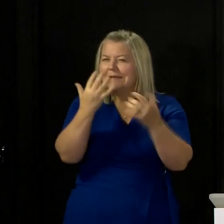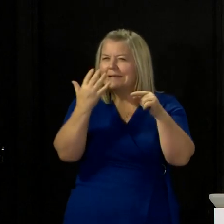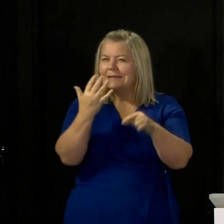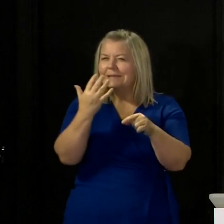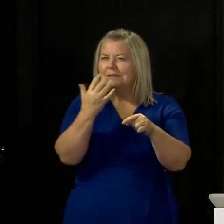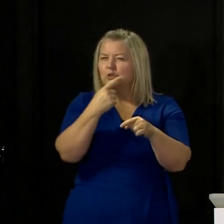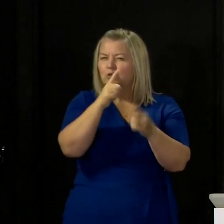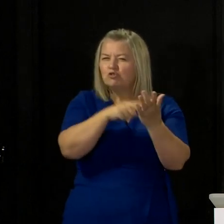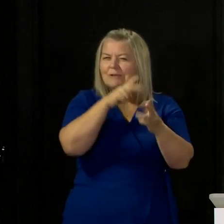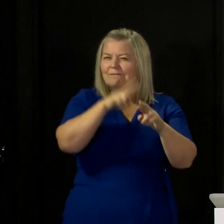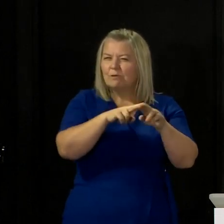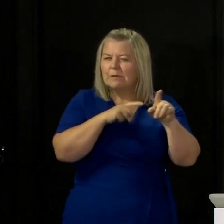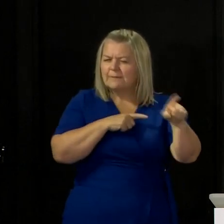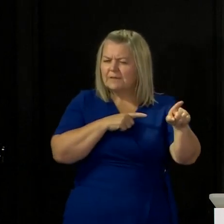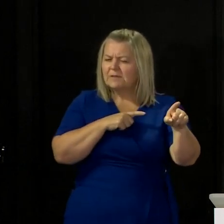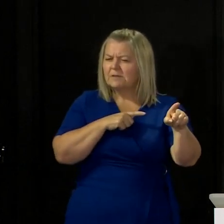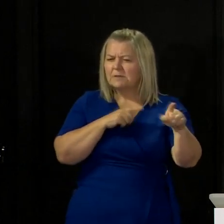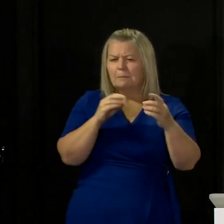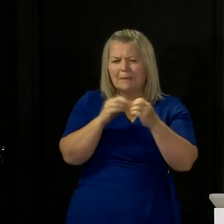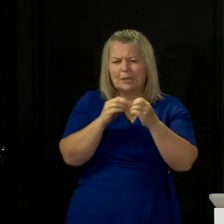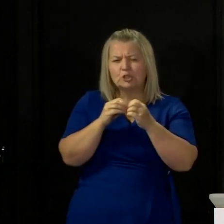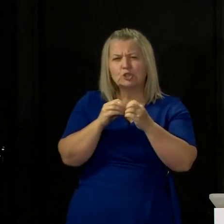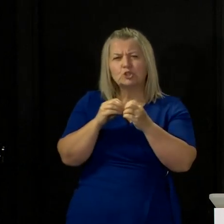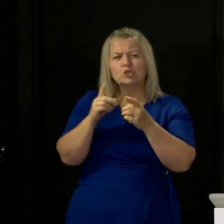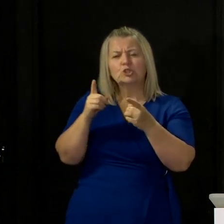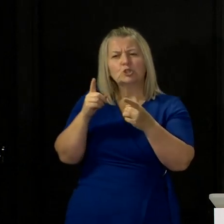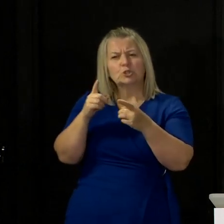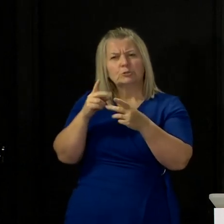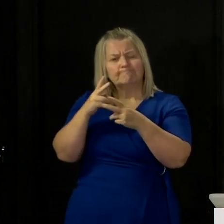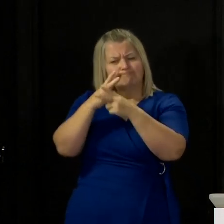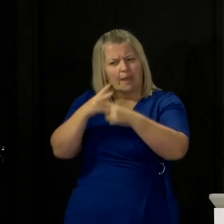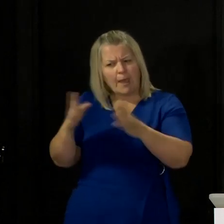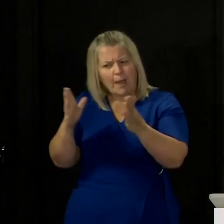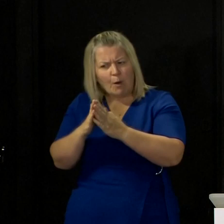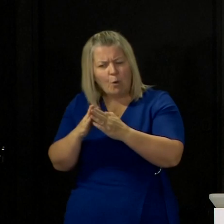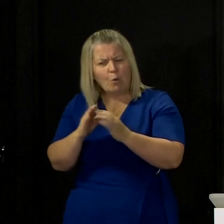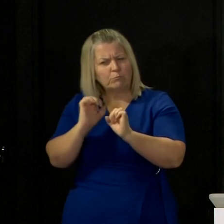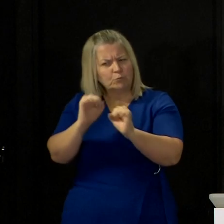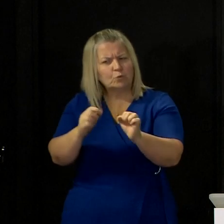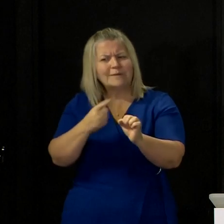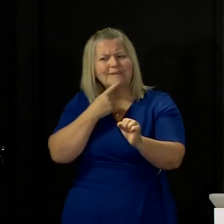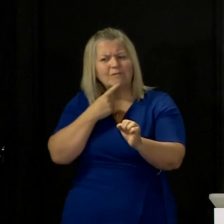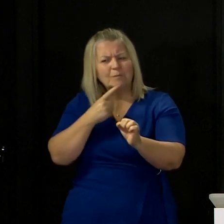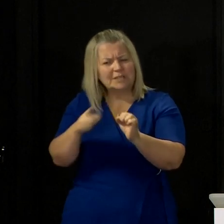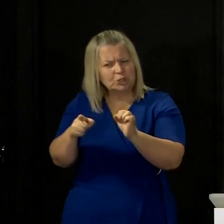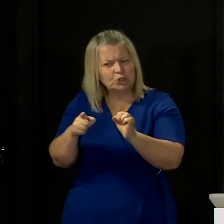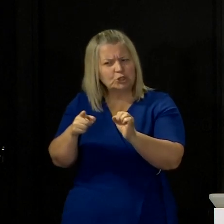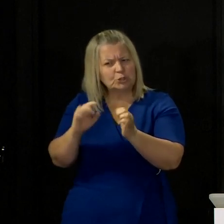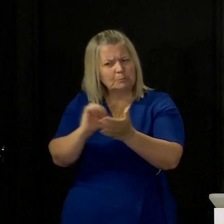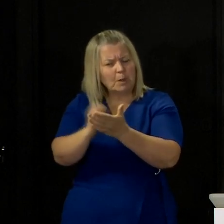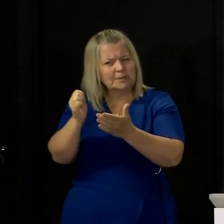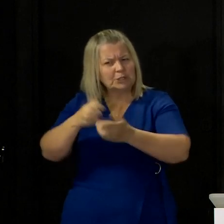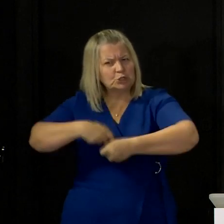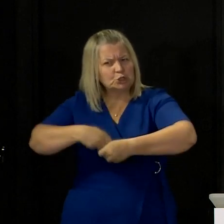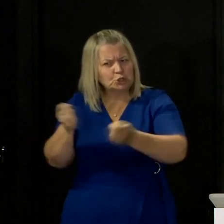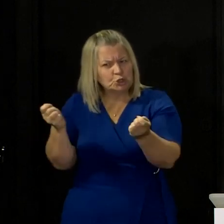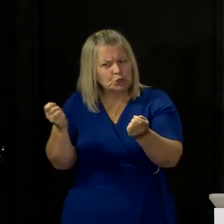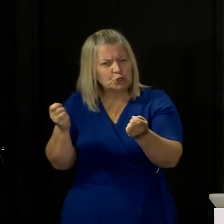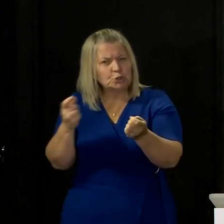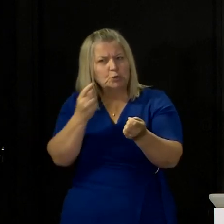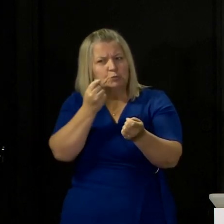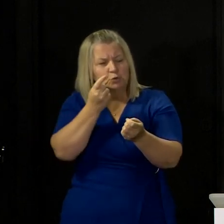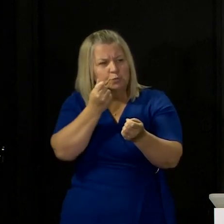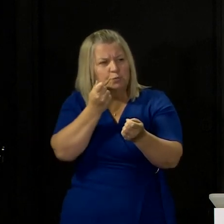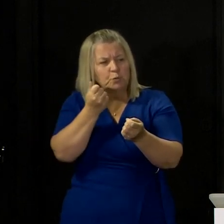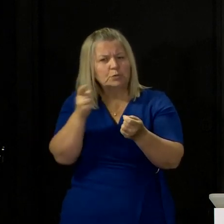earlier on care home testing that the data would be published as soon as possible but your letter to health board chief executives was very specific it